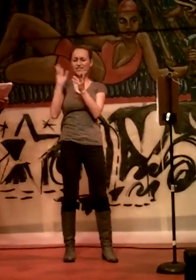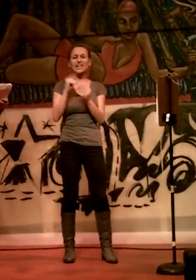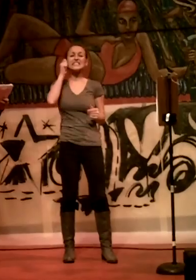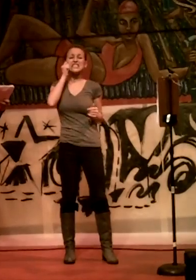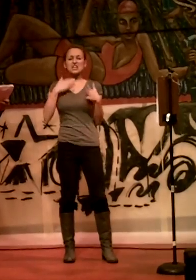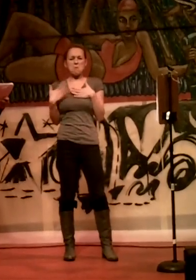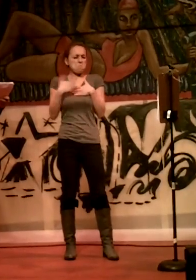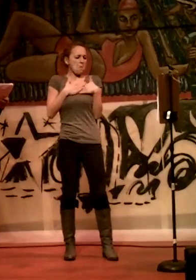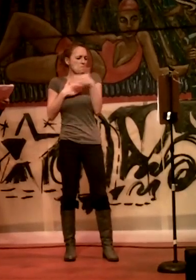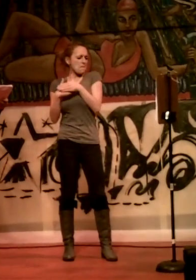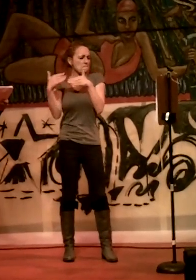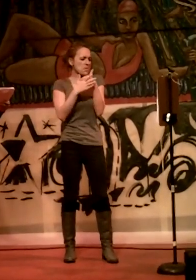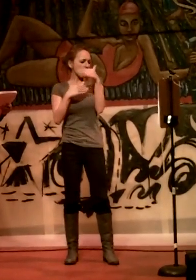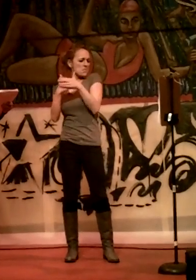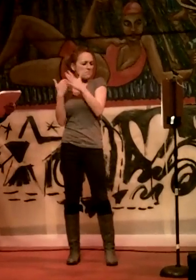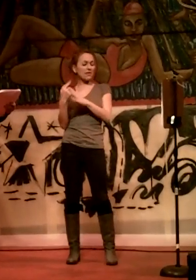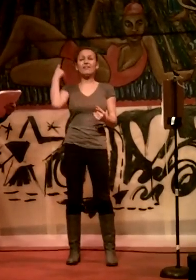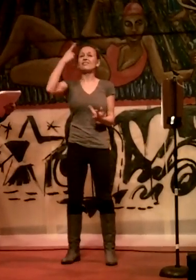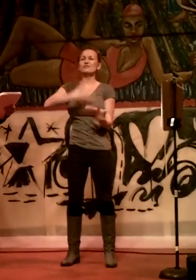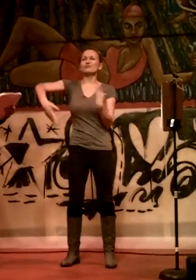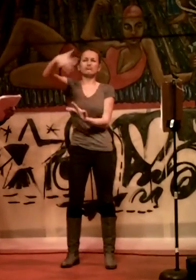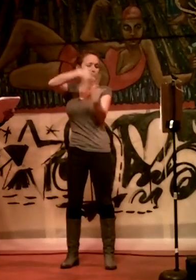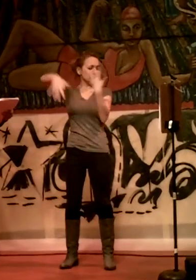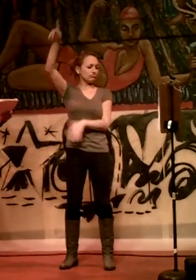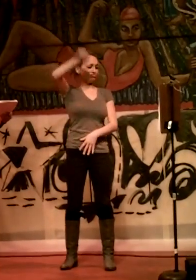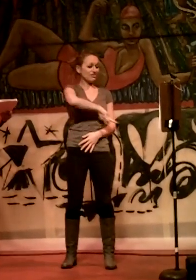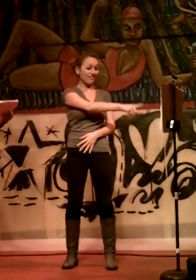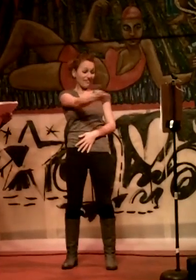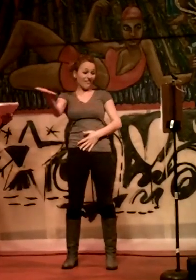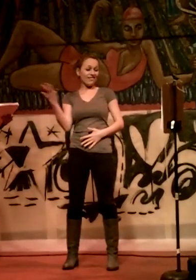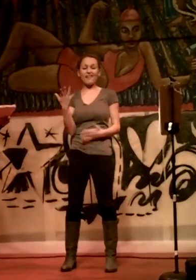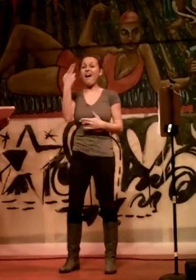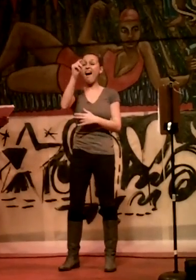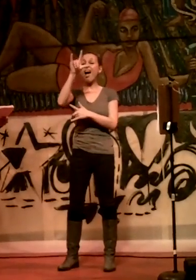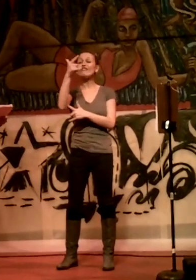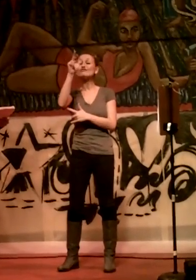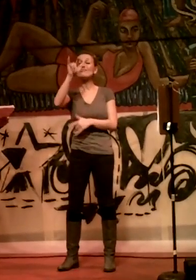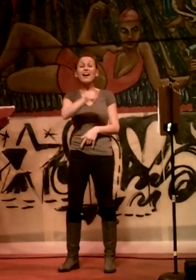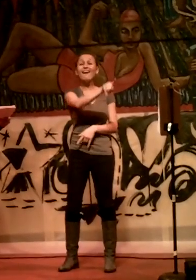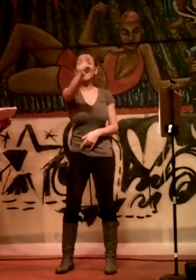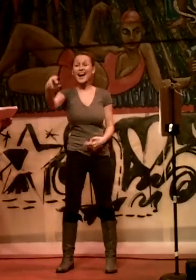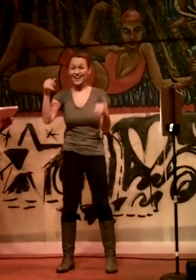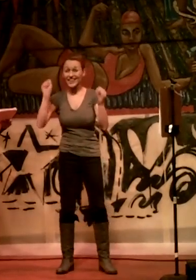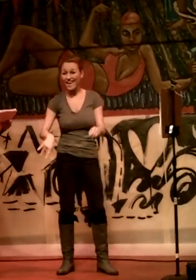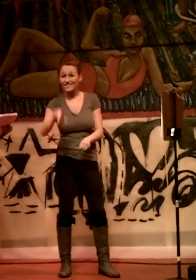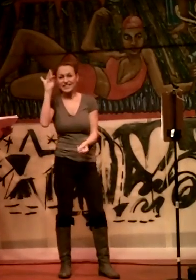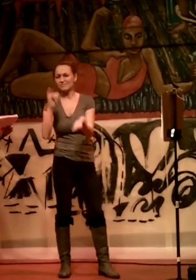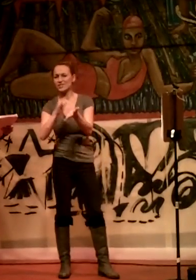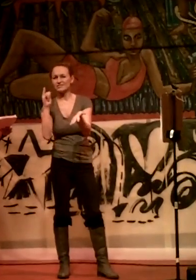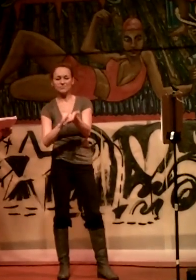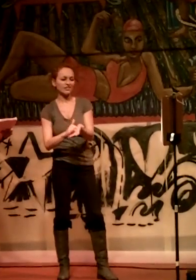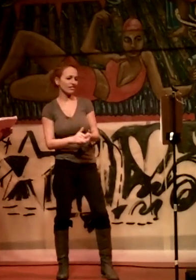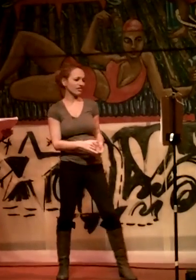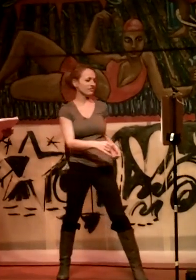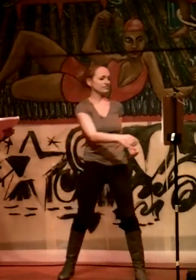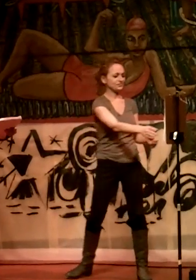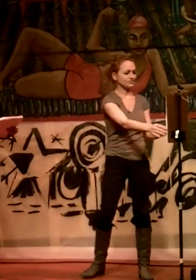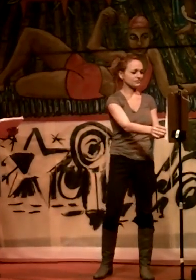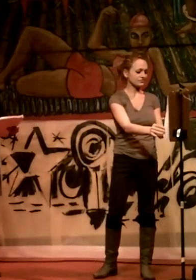layers of their skin. Mystery only the wind can decode, untangle the holy grail of their heart.